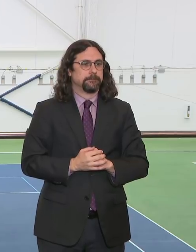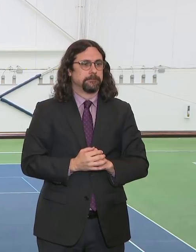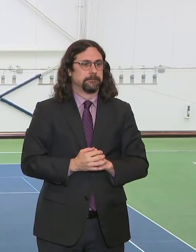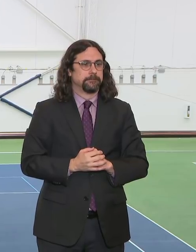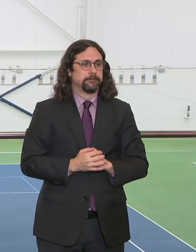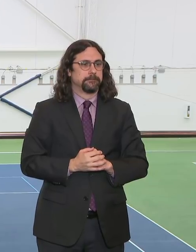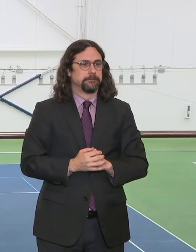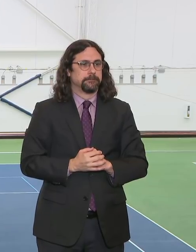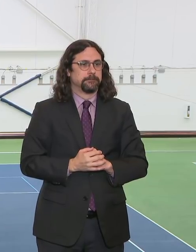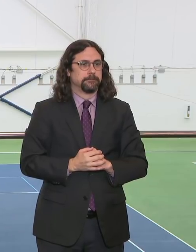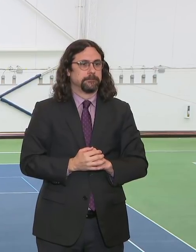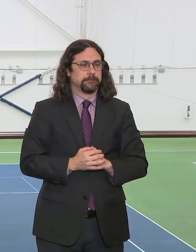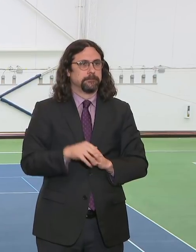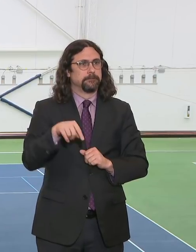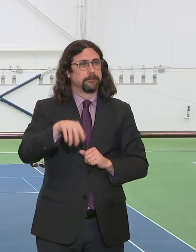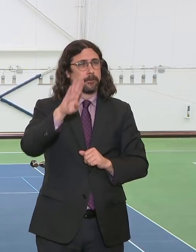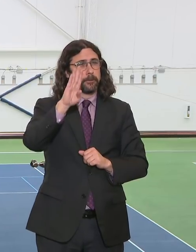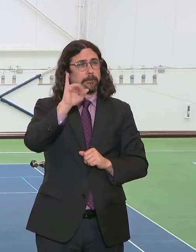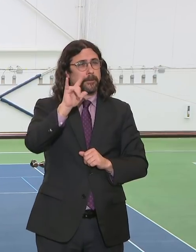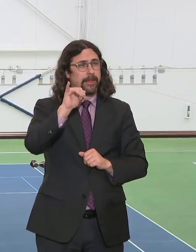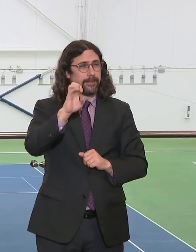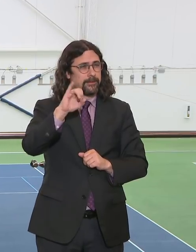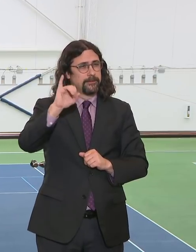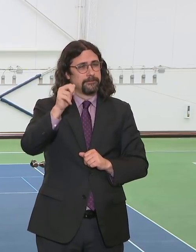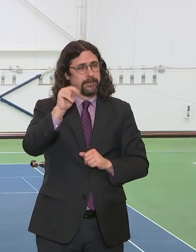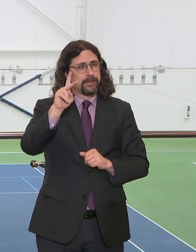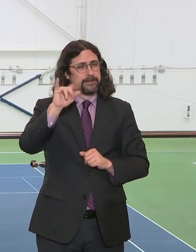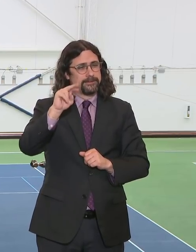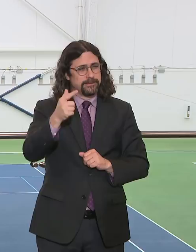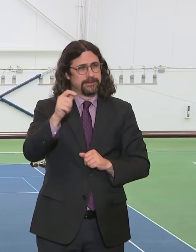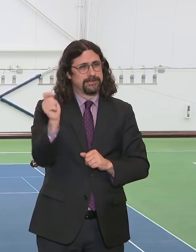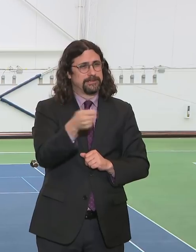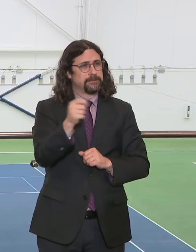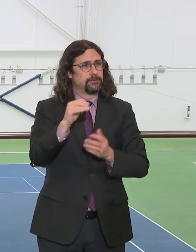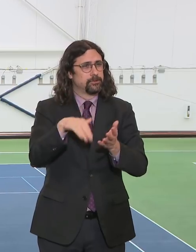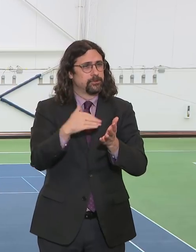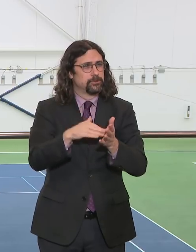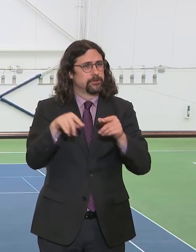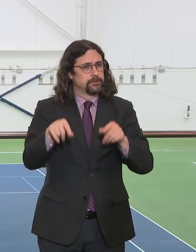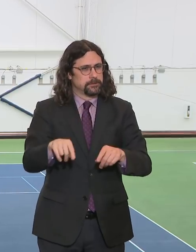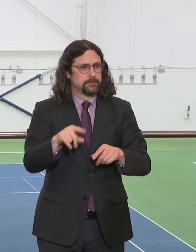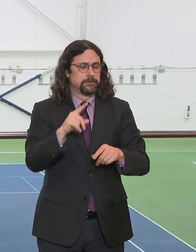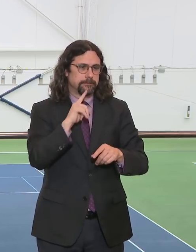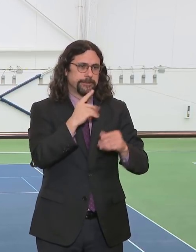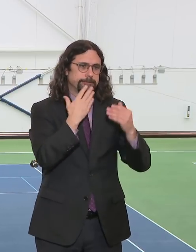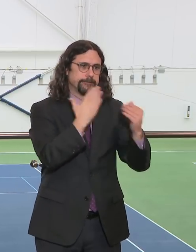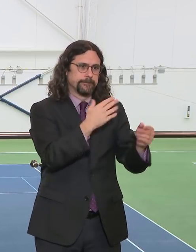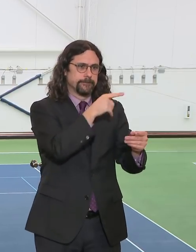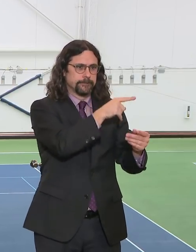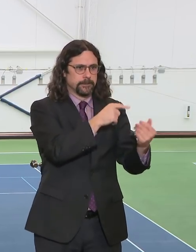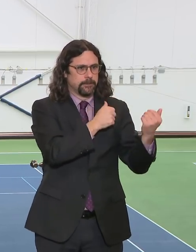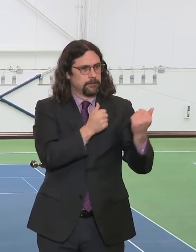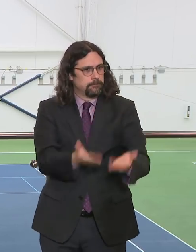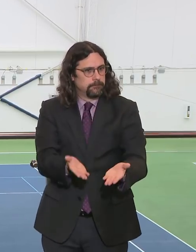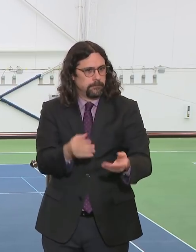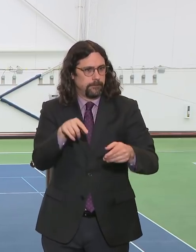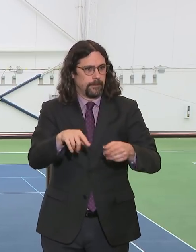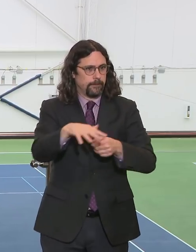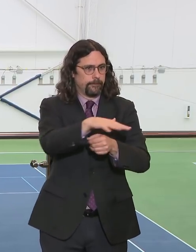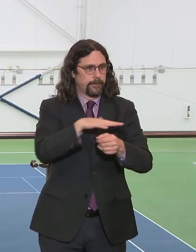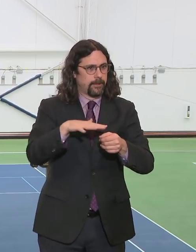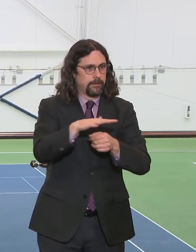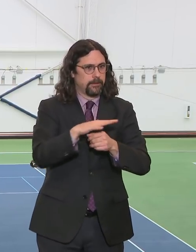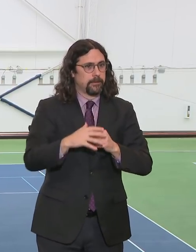of us. Well, I think it's very fitting, and I think Billie Jean would agree, that